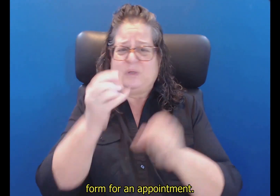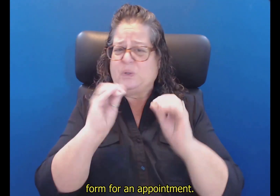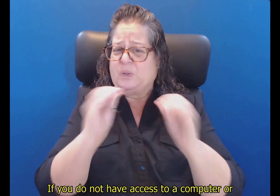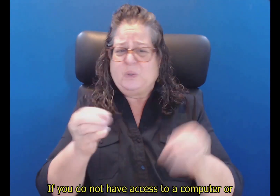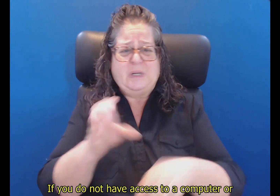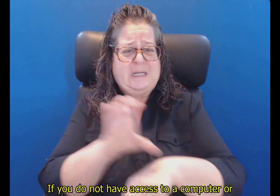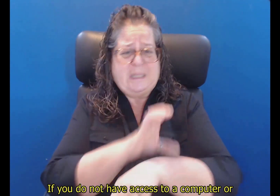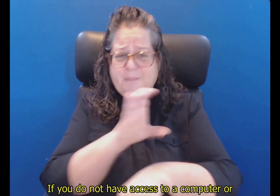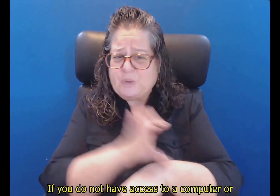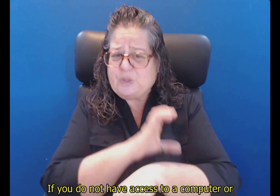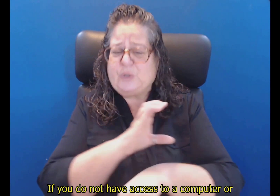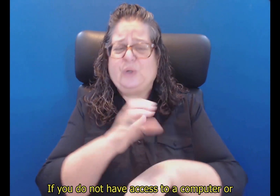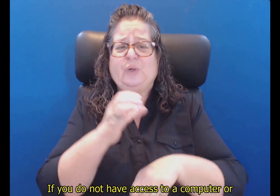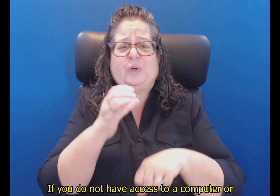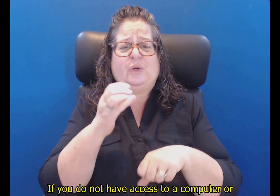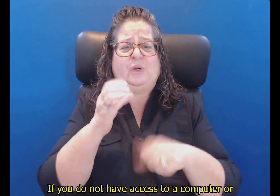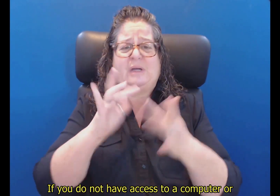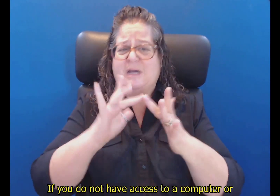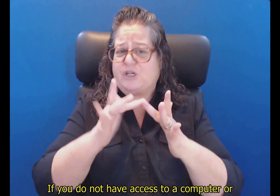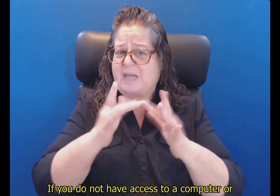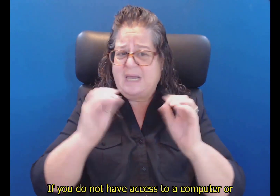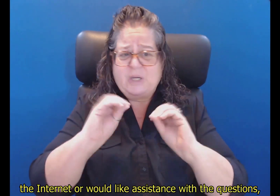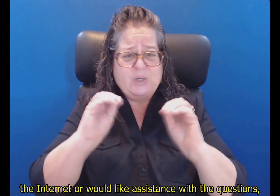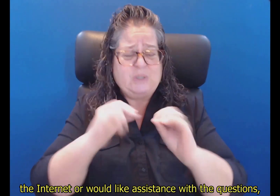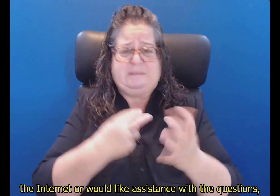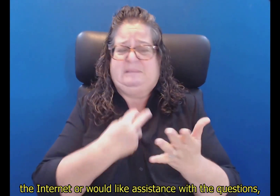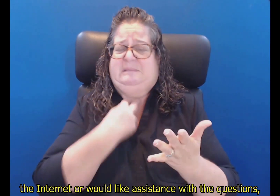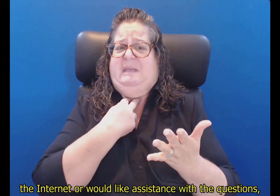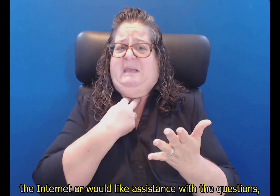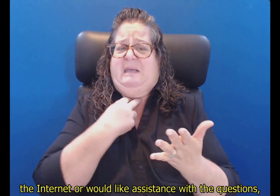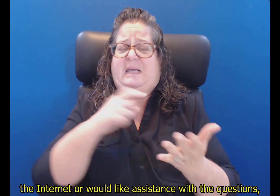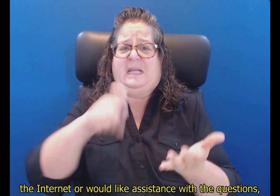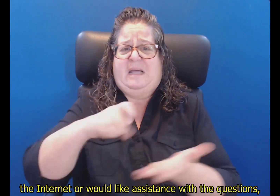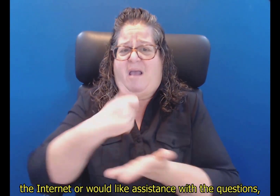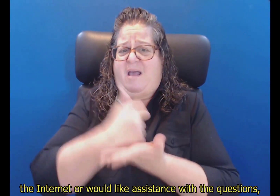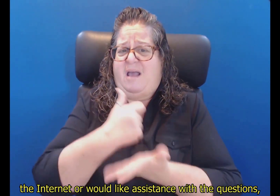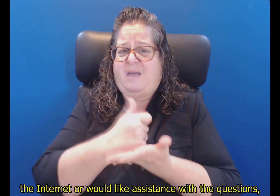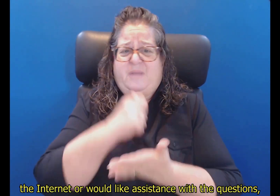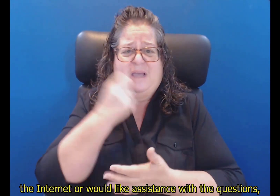If you do not have access to a computer or the internet or would like assistance with the questions,